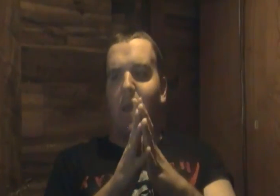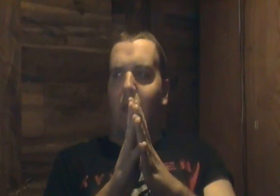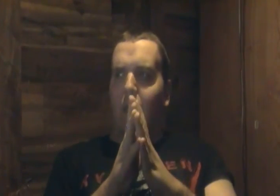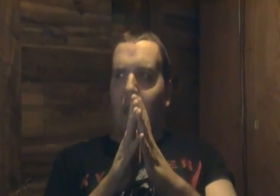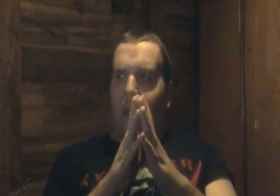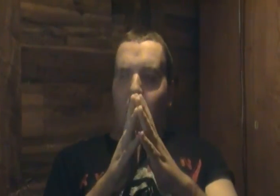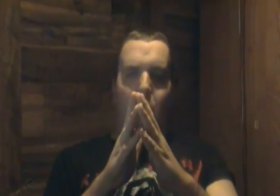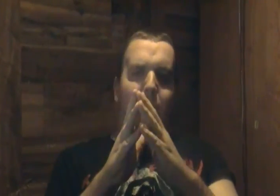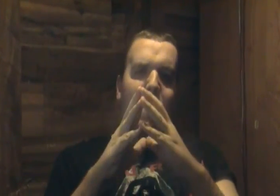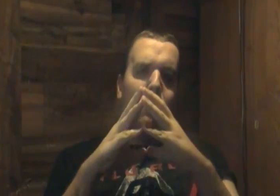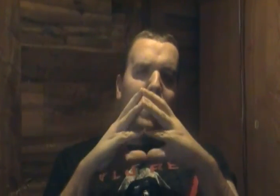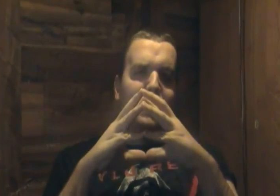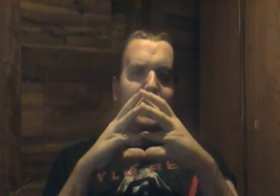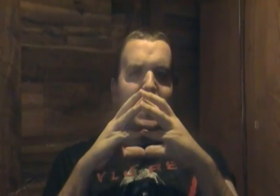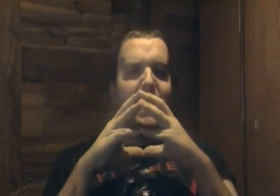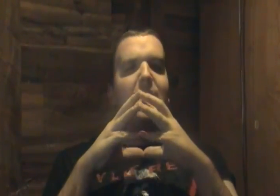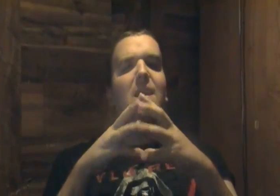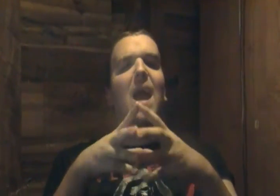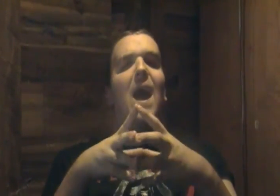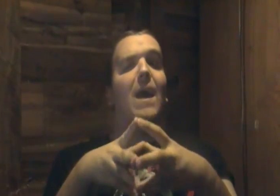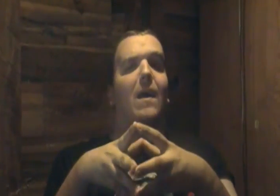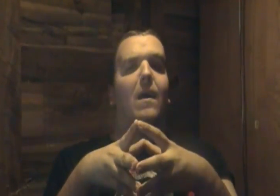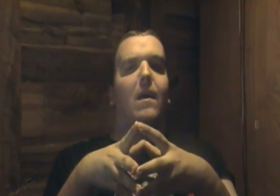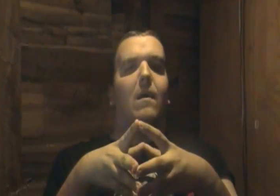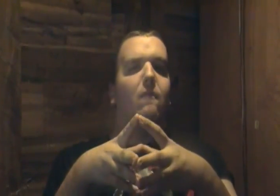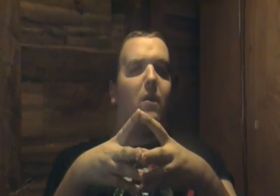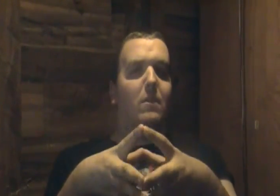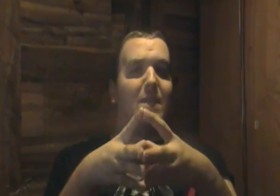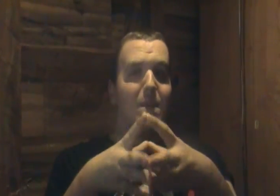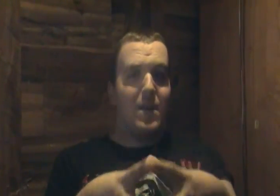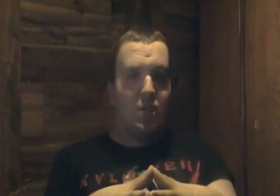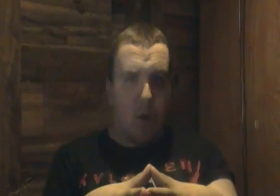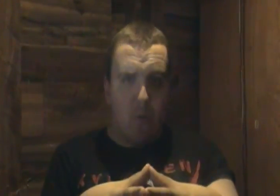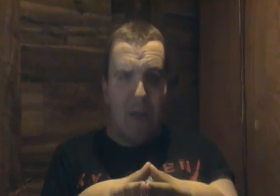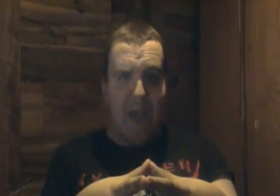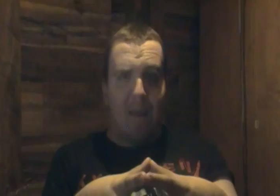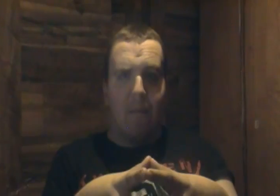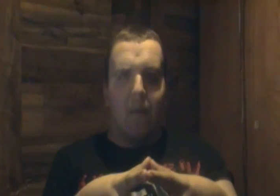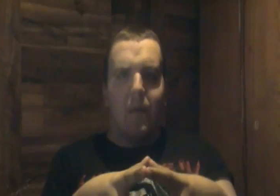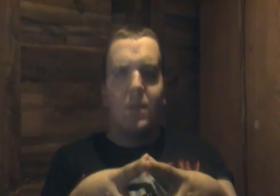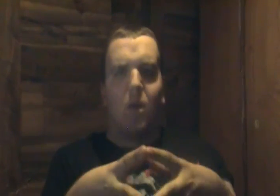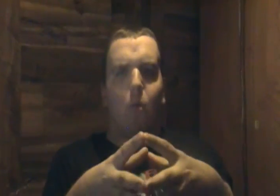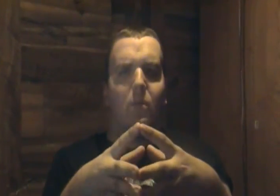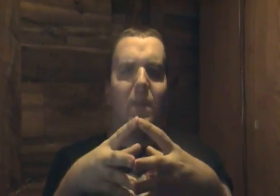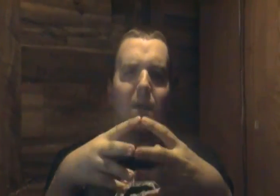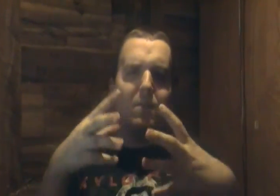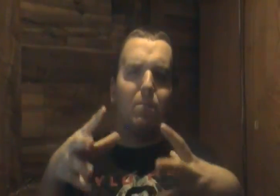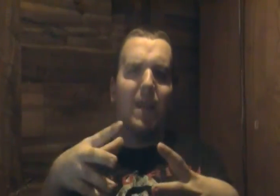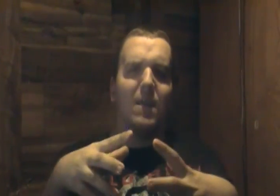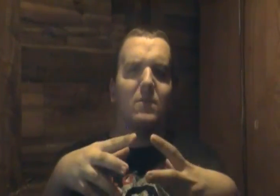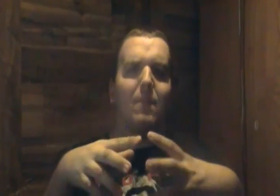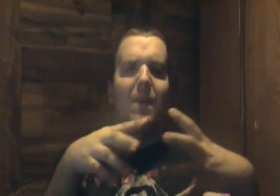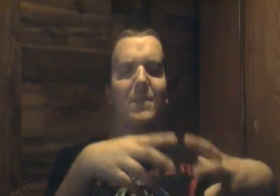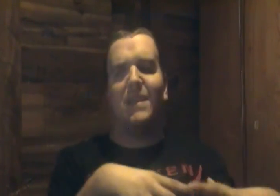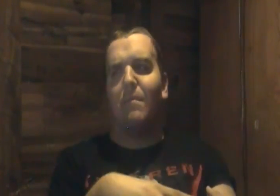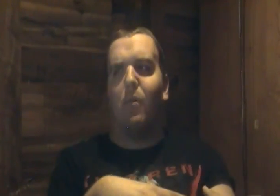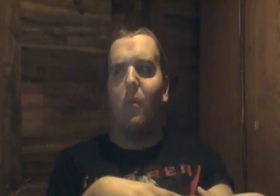Olmeg was the guy from the tv show that told the players about the temple